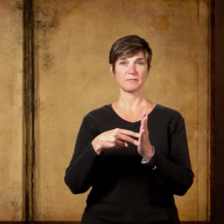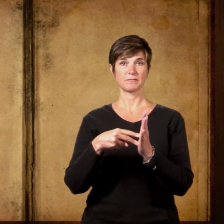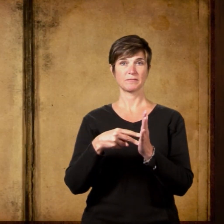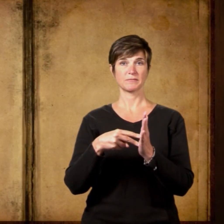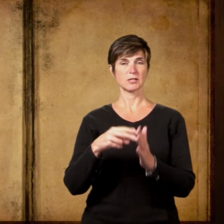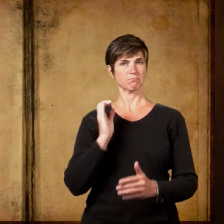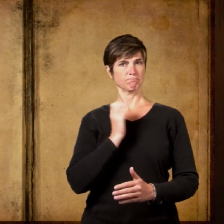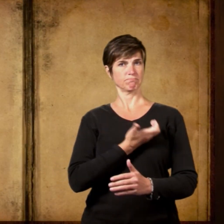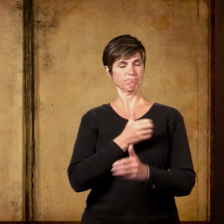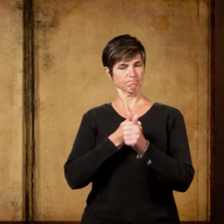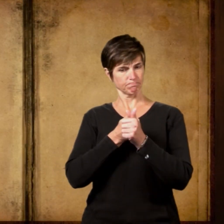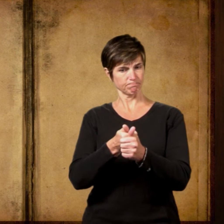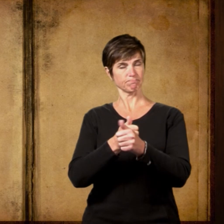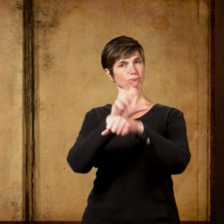A custom